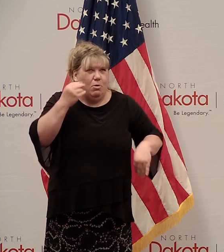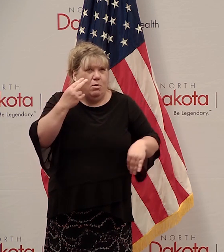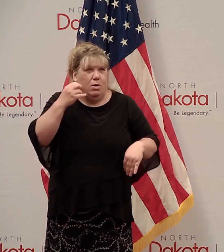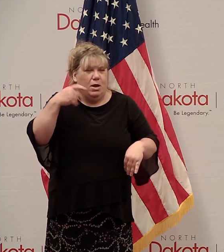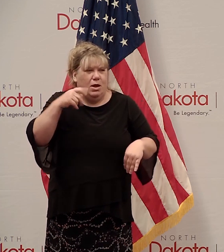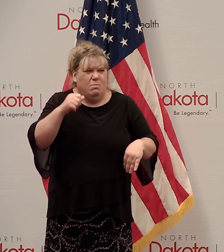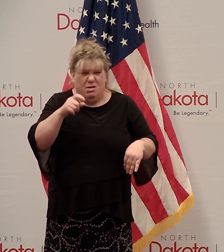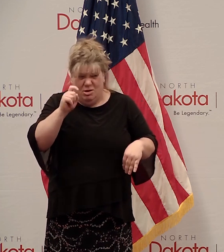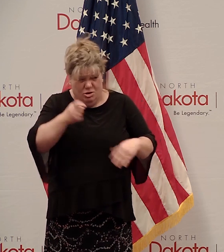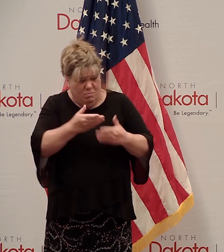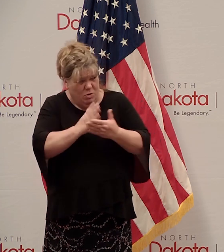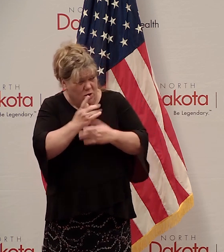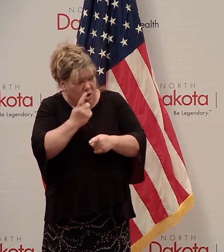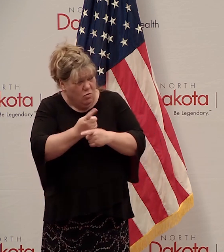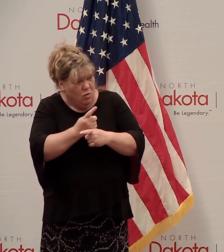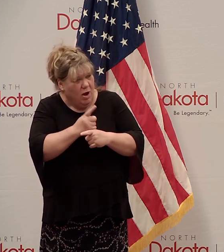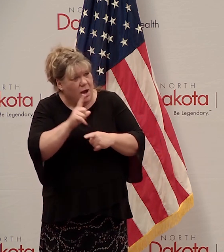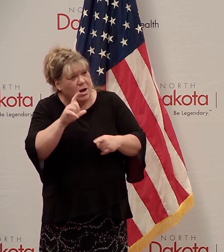Should be okay, right, Leslie?